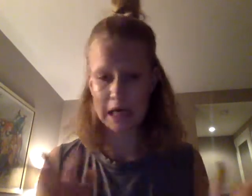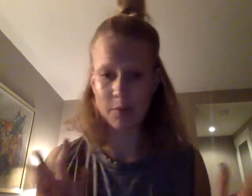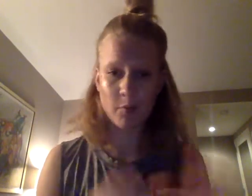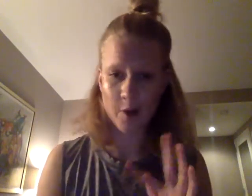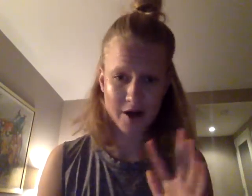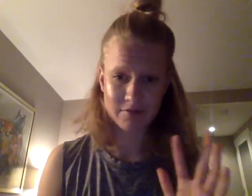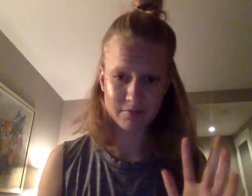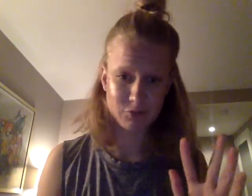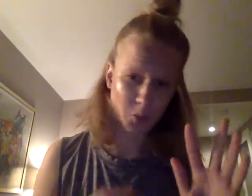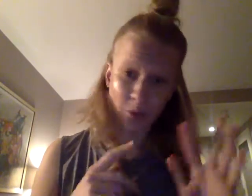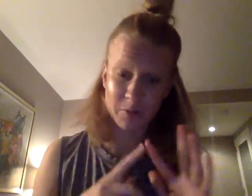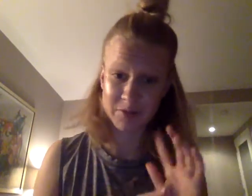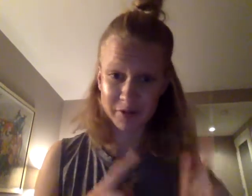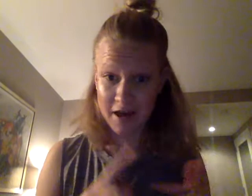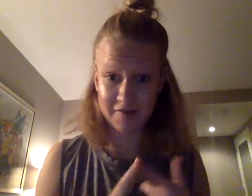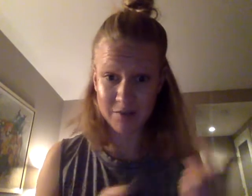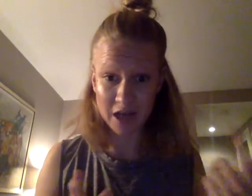one, will people laugh at me?